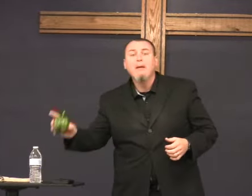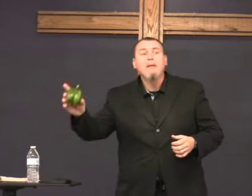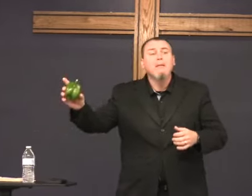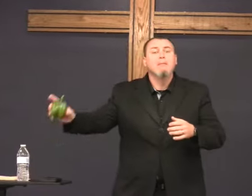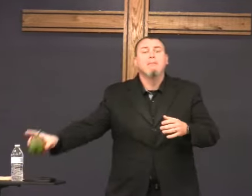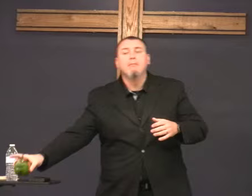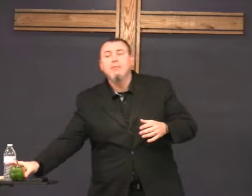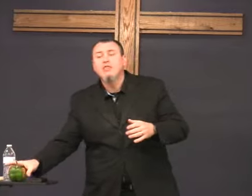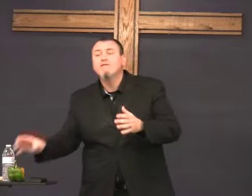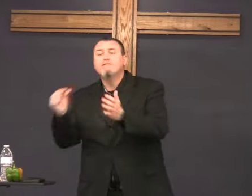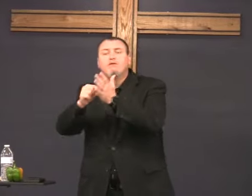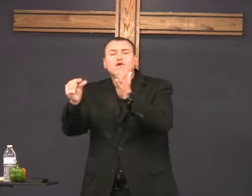this